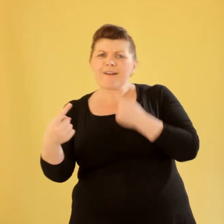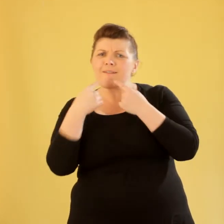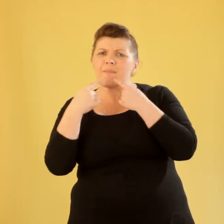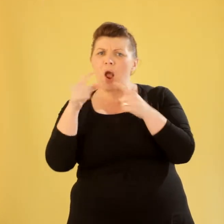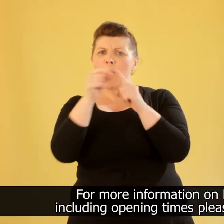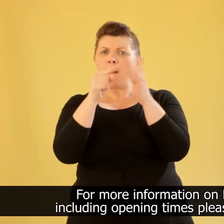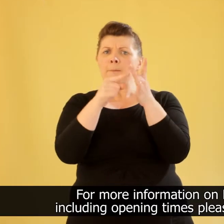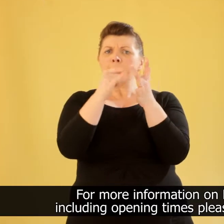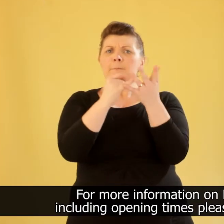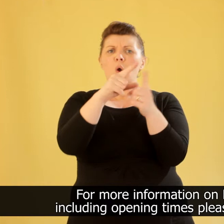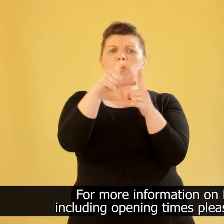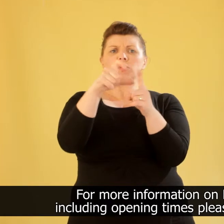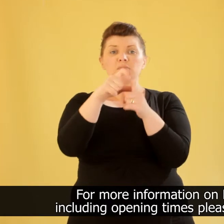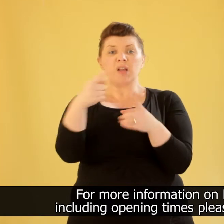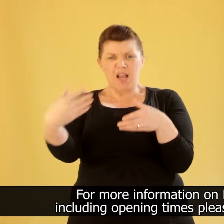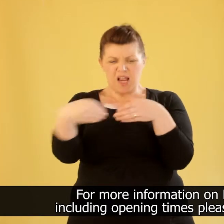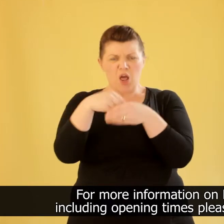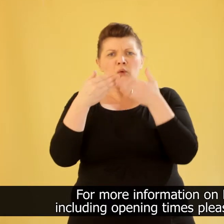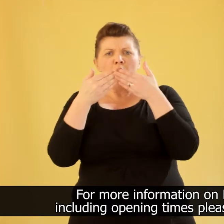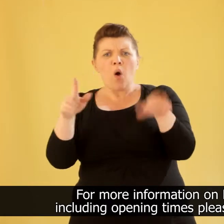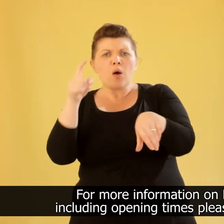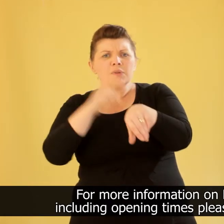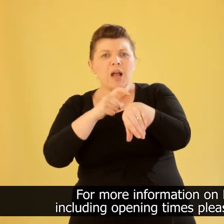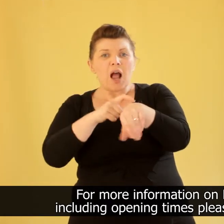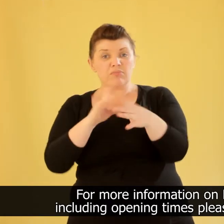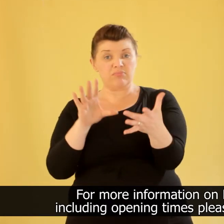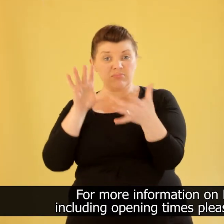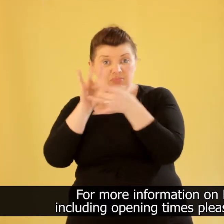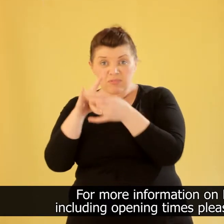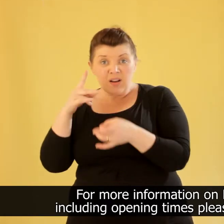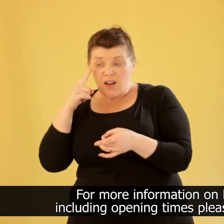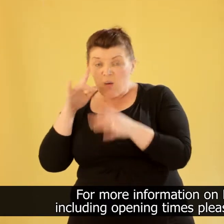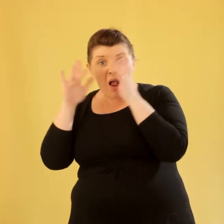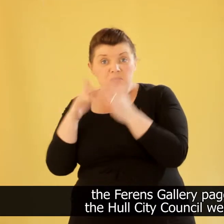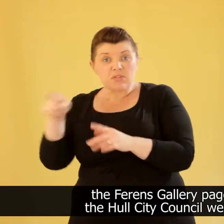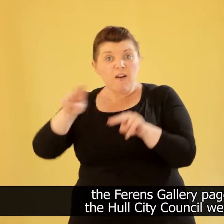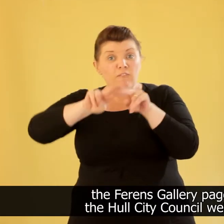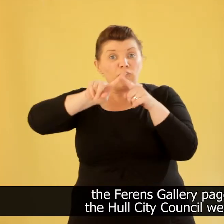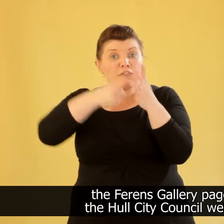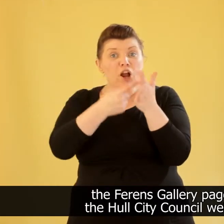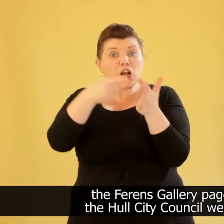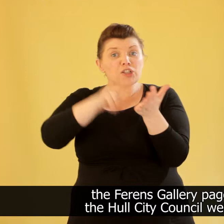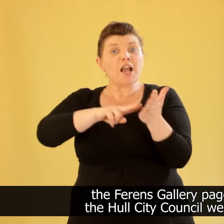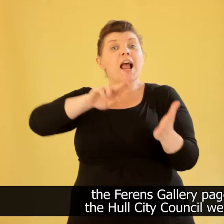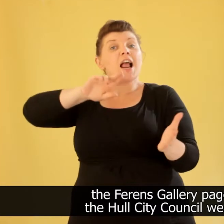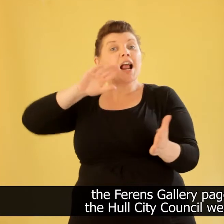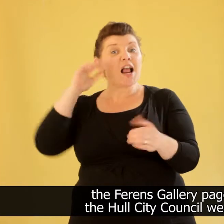For more information on Poised, including opening times, please visit the Ferren's Gallery page on the Hull City